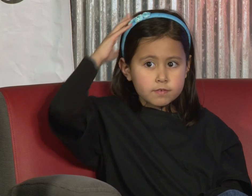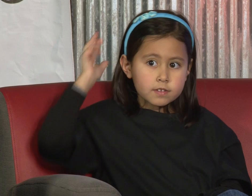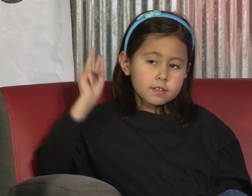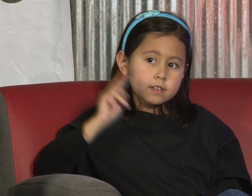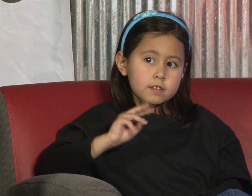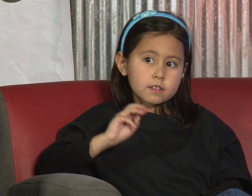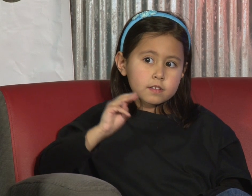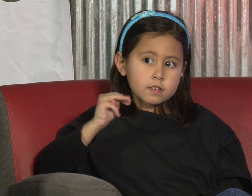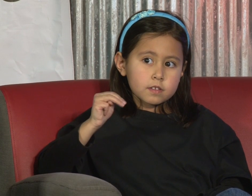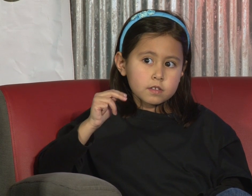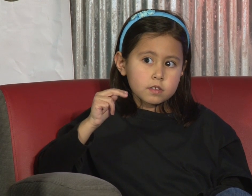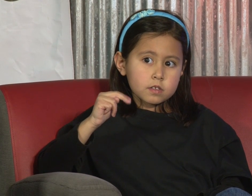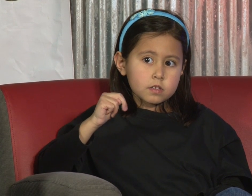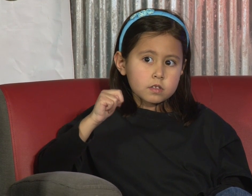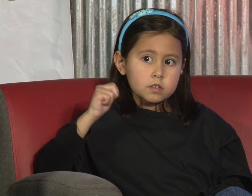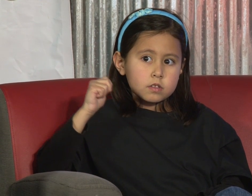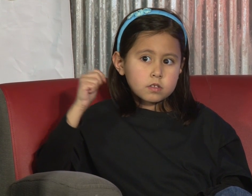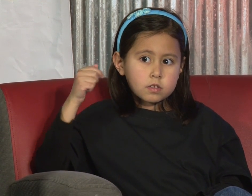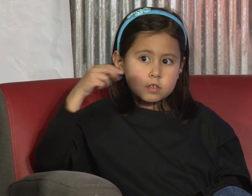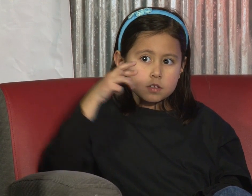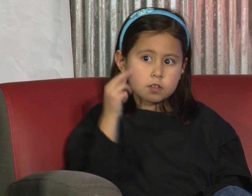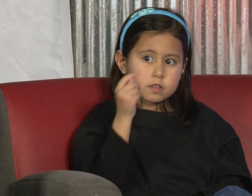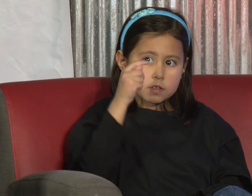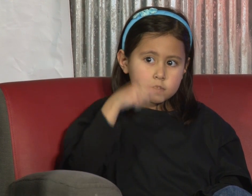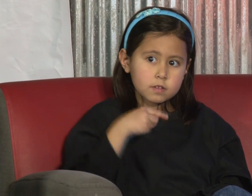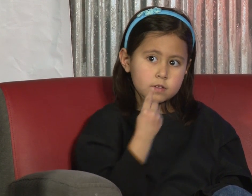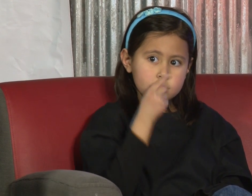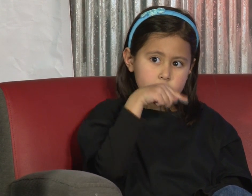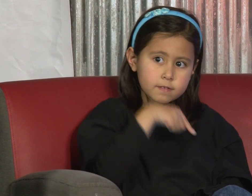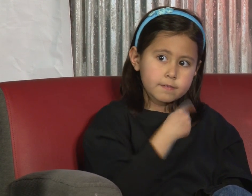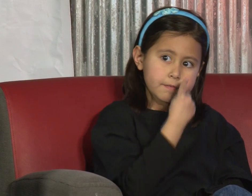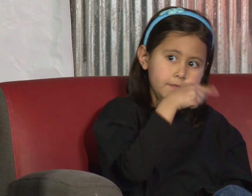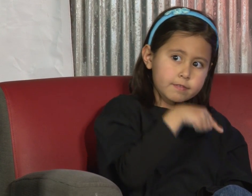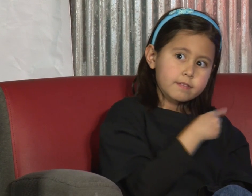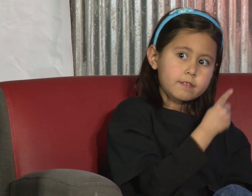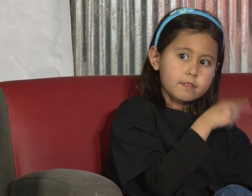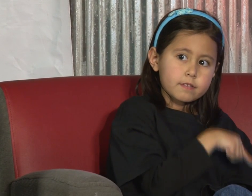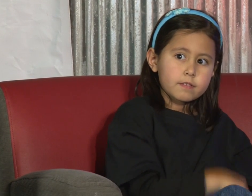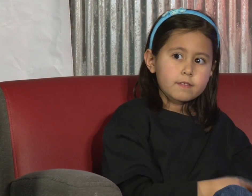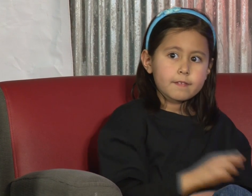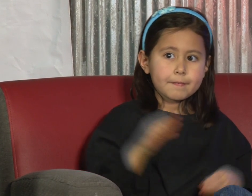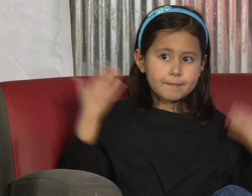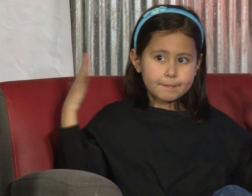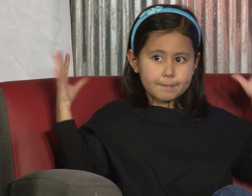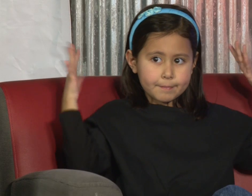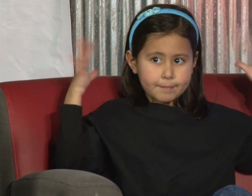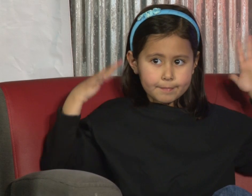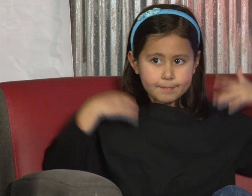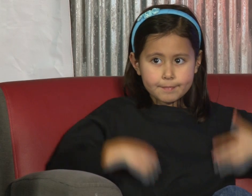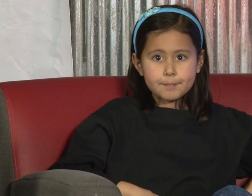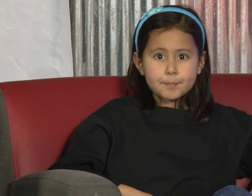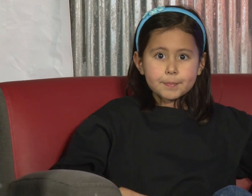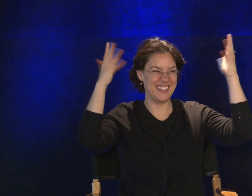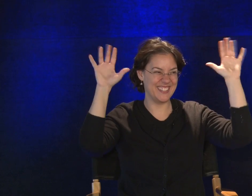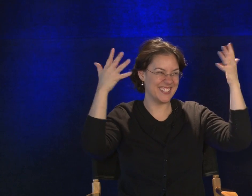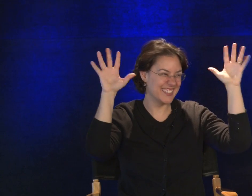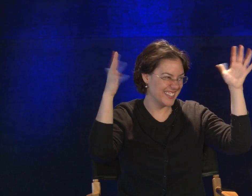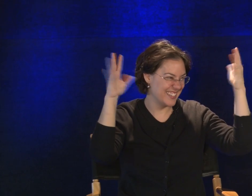Hendersonville. Hendersonville. Gallatin. Gallatin. Good job, guys. Def applause. Excellent. Good.